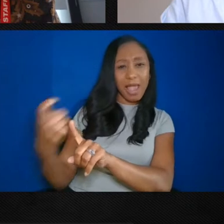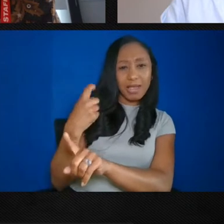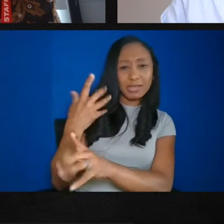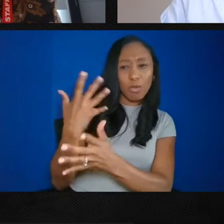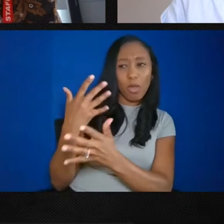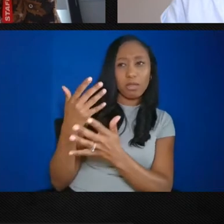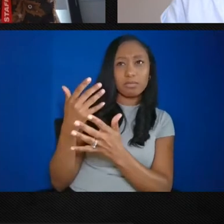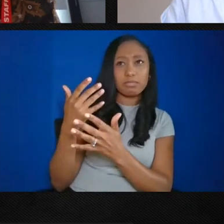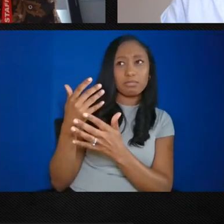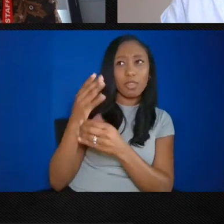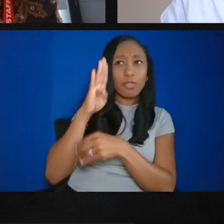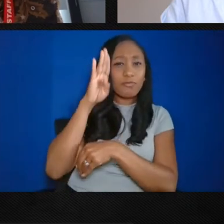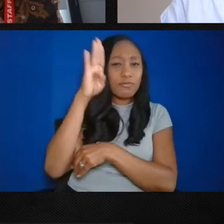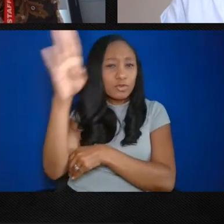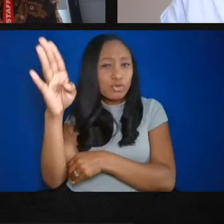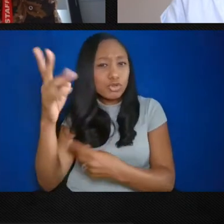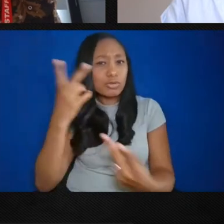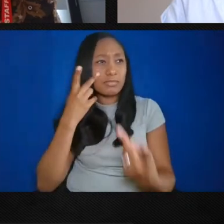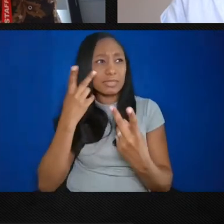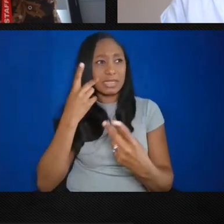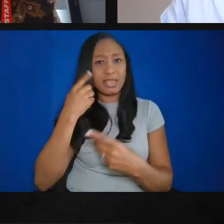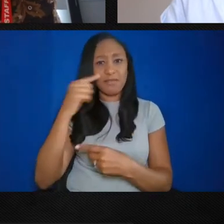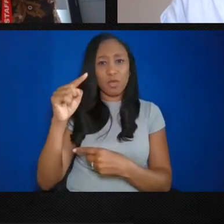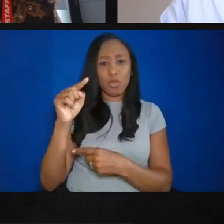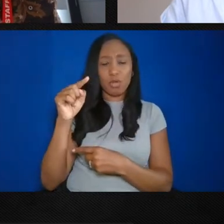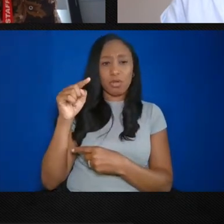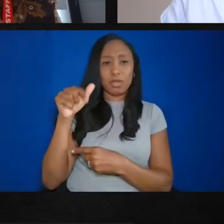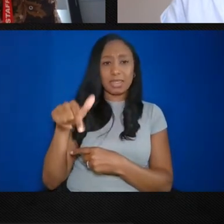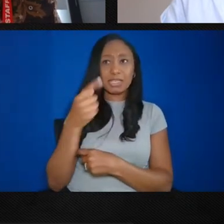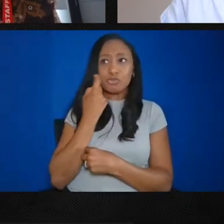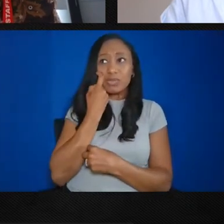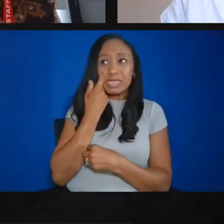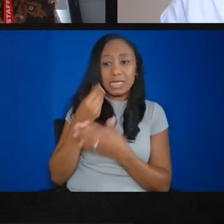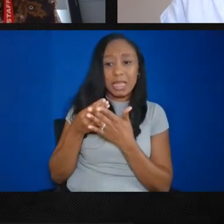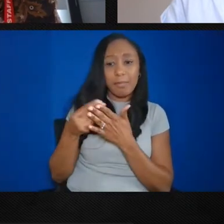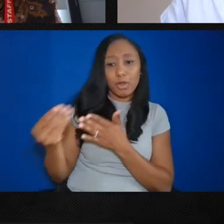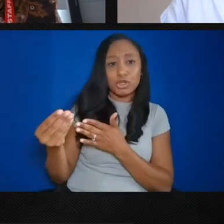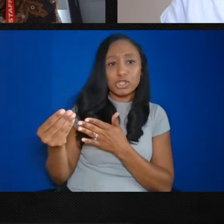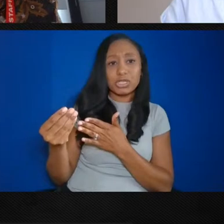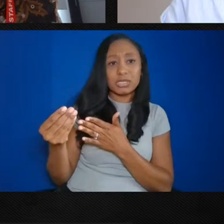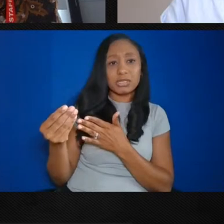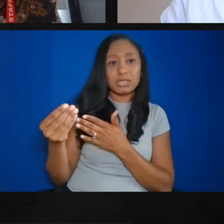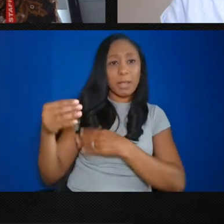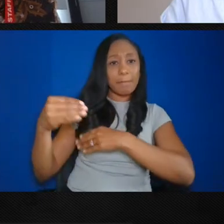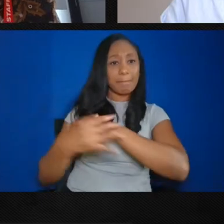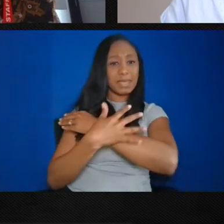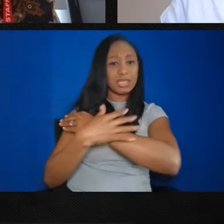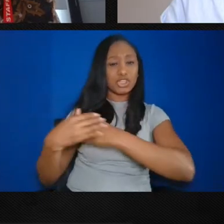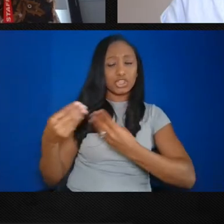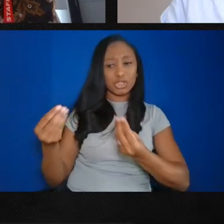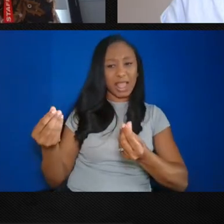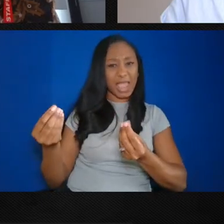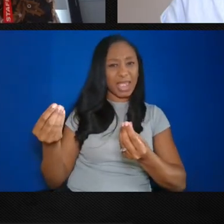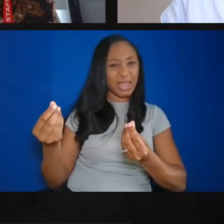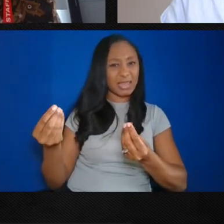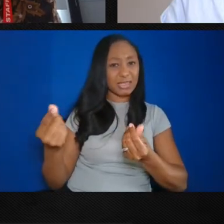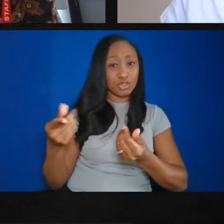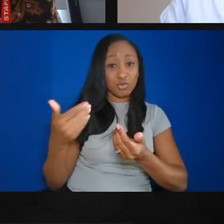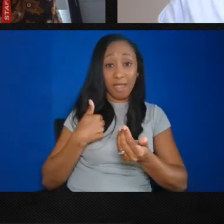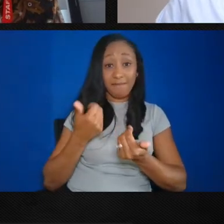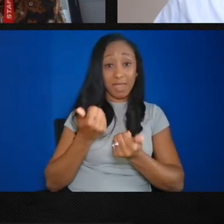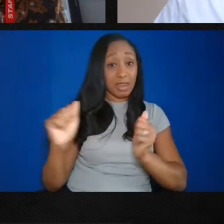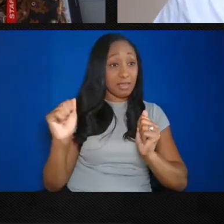directions and or plans for the recently purchased beach land? Do you have any plans for that space?